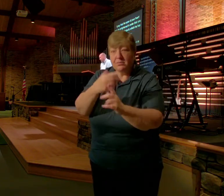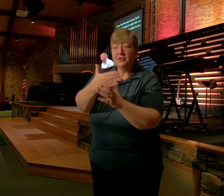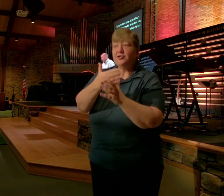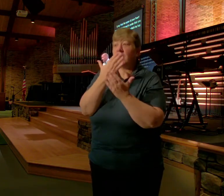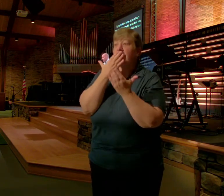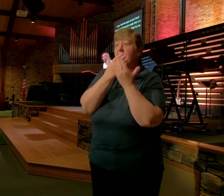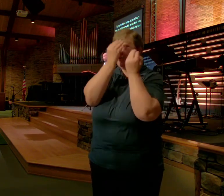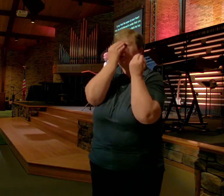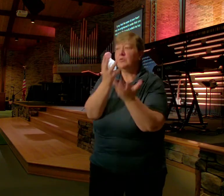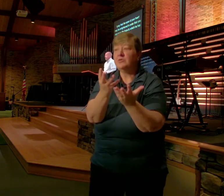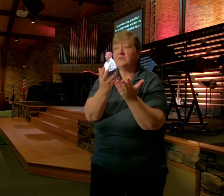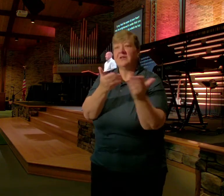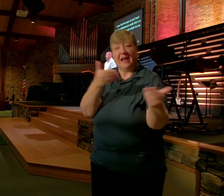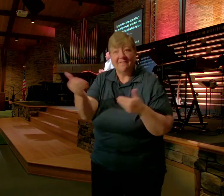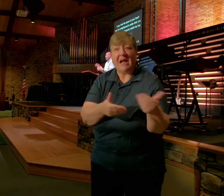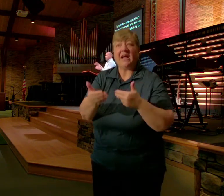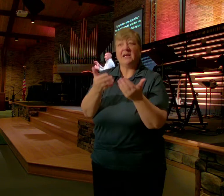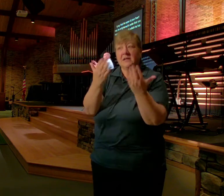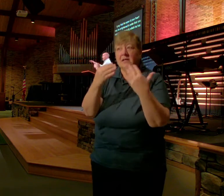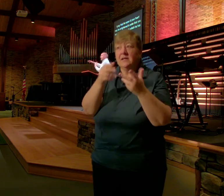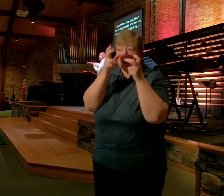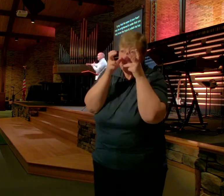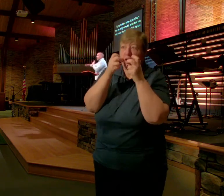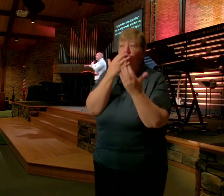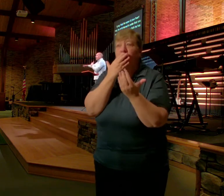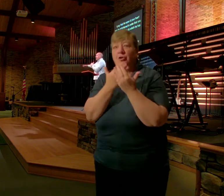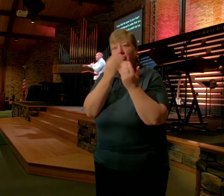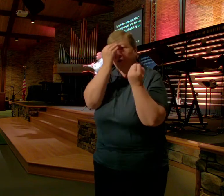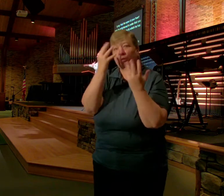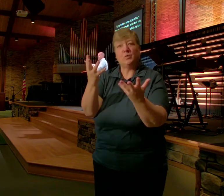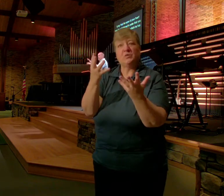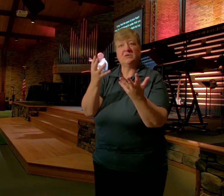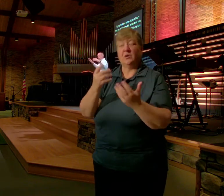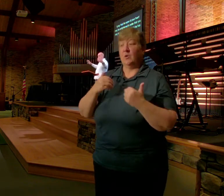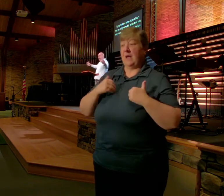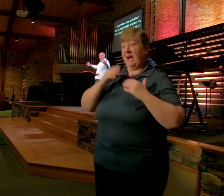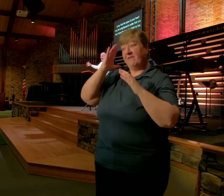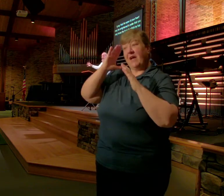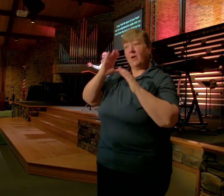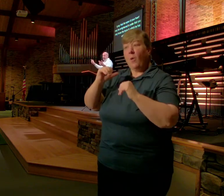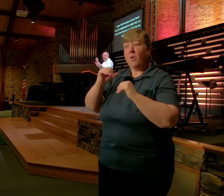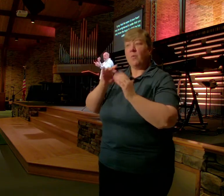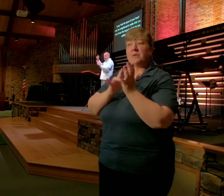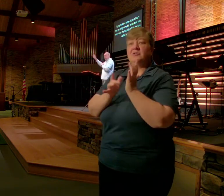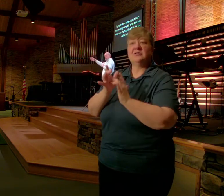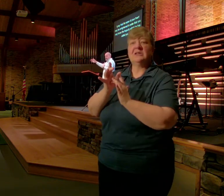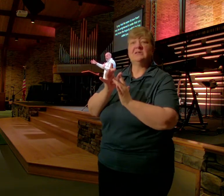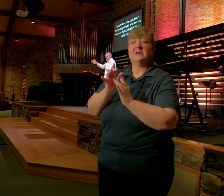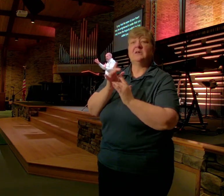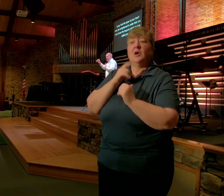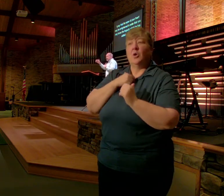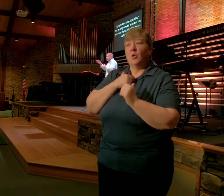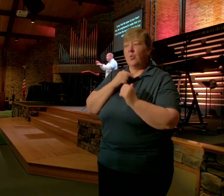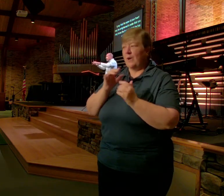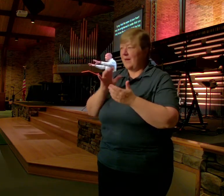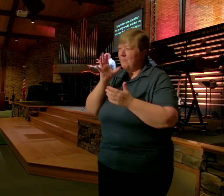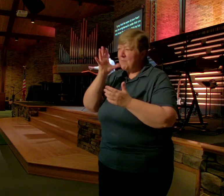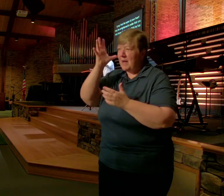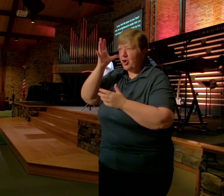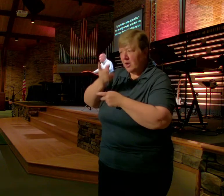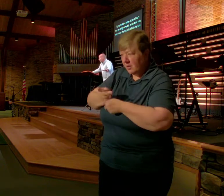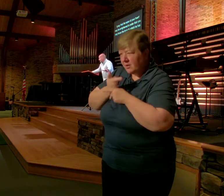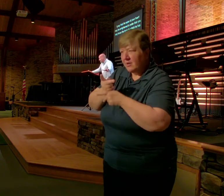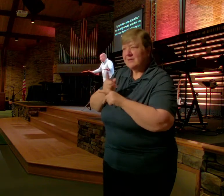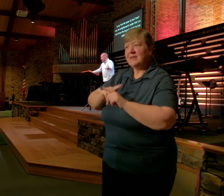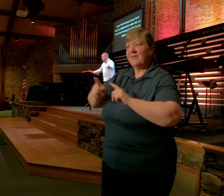to hear The gospel When we Have that Certain hope In Jesus We'll just Parent differently Because we Know he Is lord It will